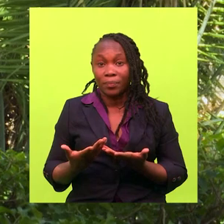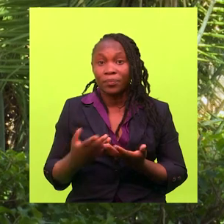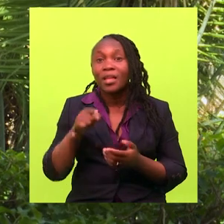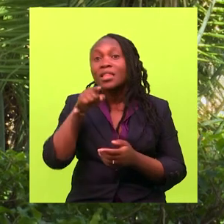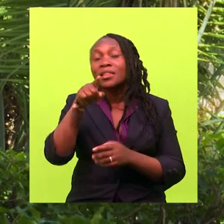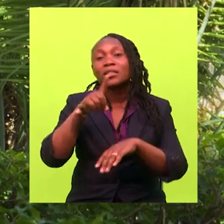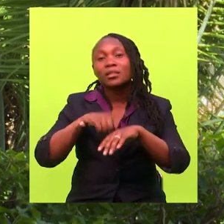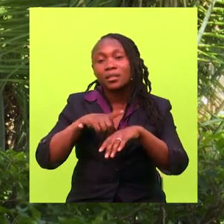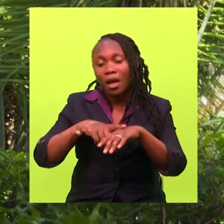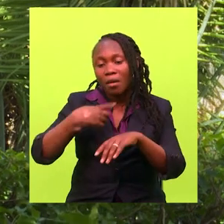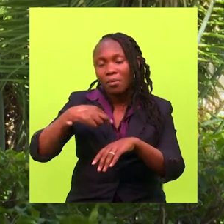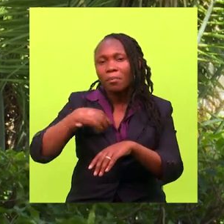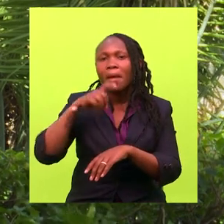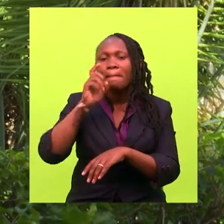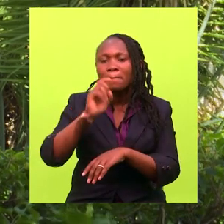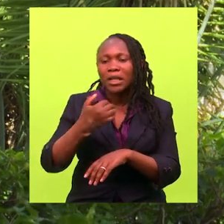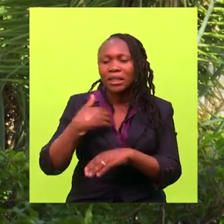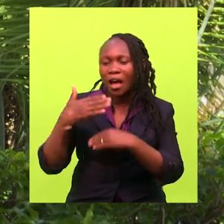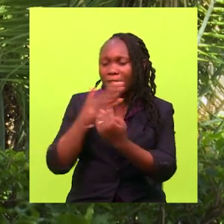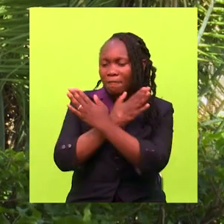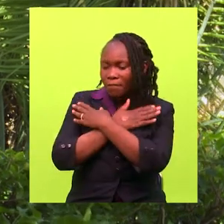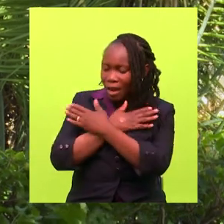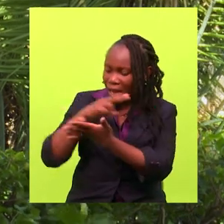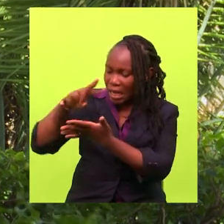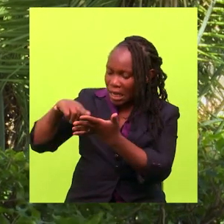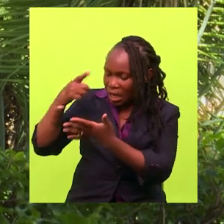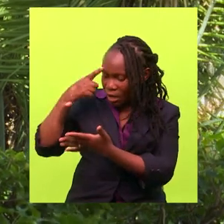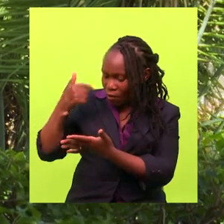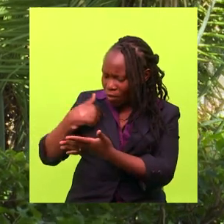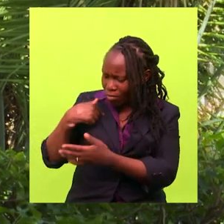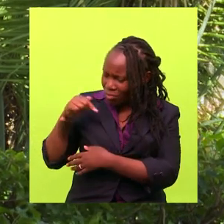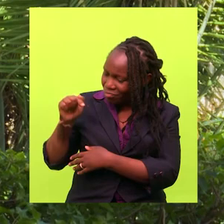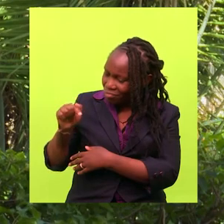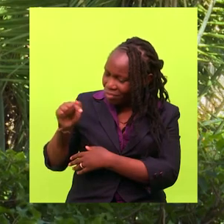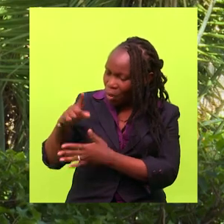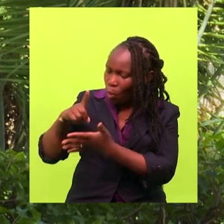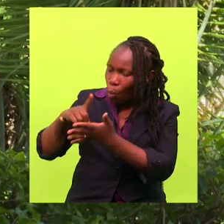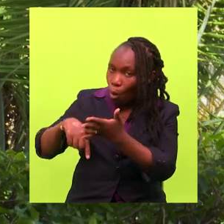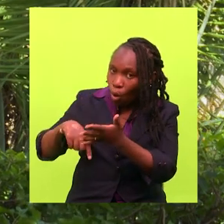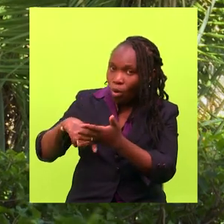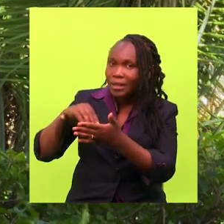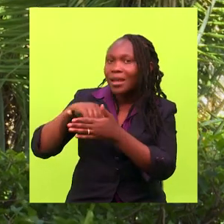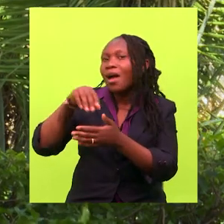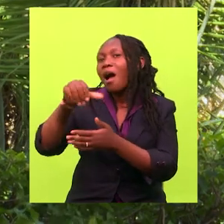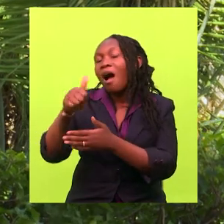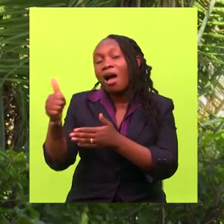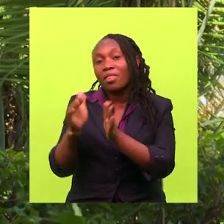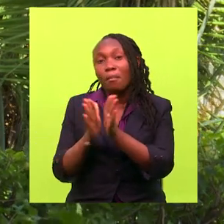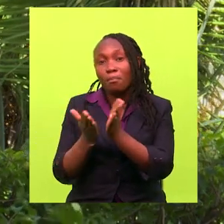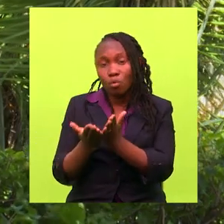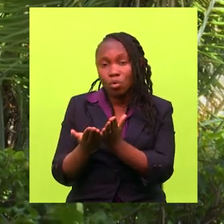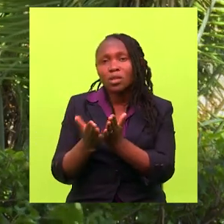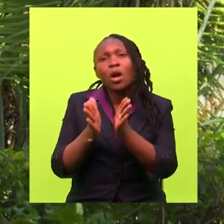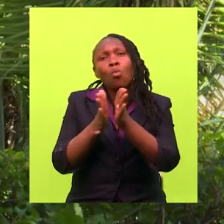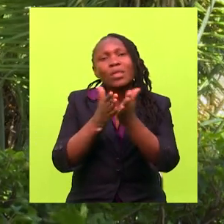So, in such cases, I have to have a friend maybe to read for me what it's entailed in the other books.